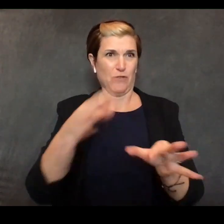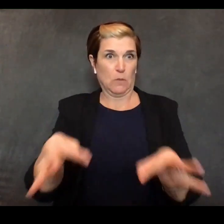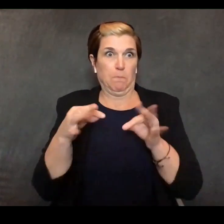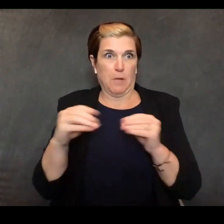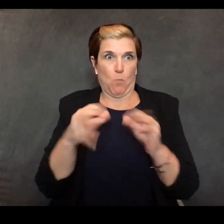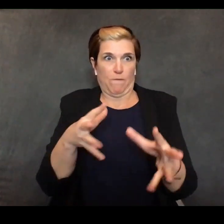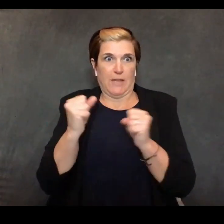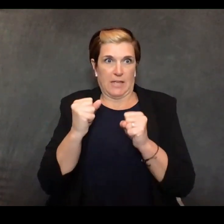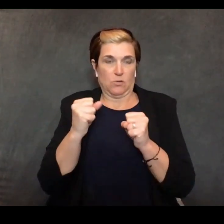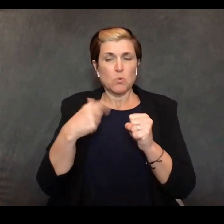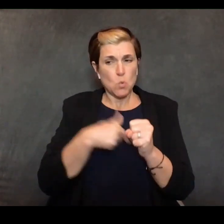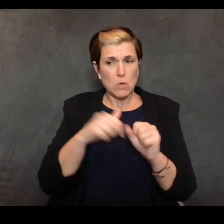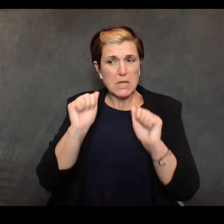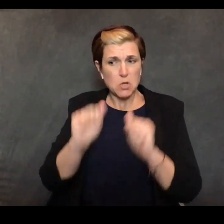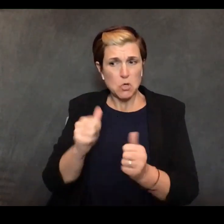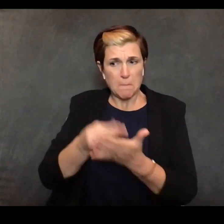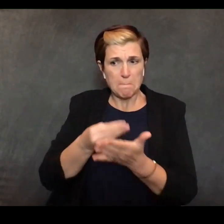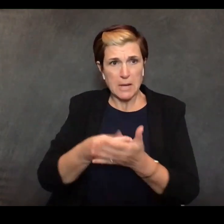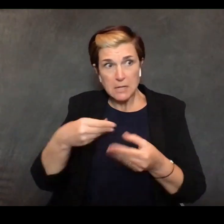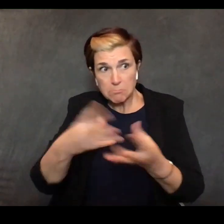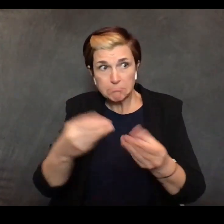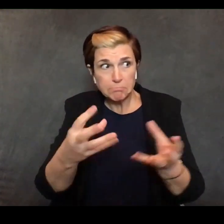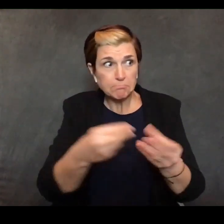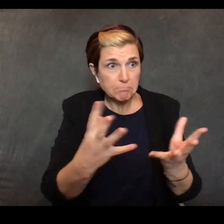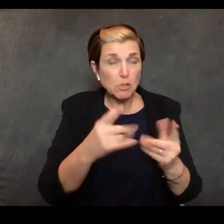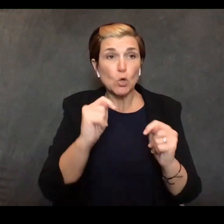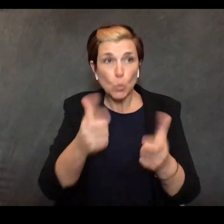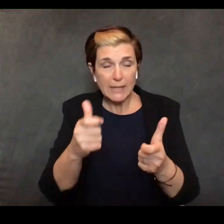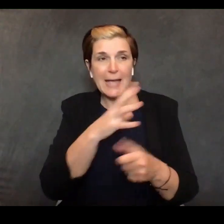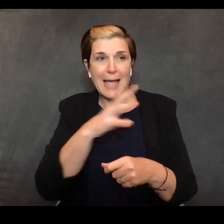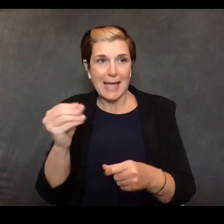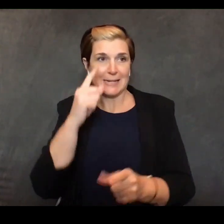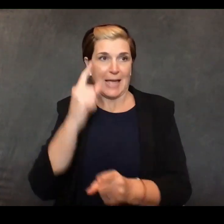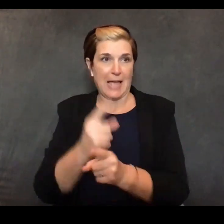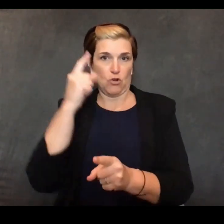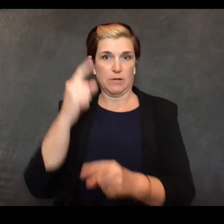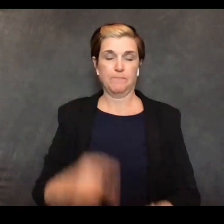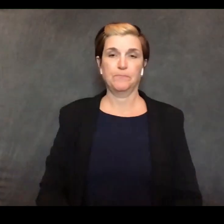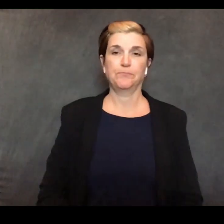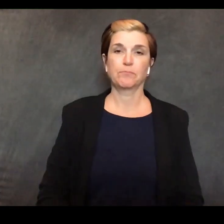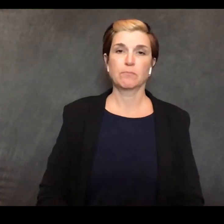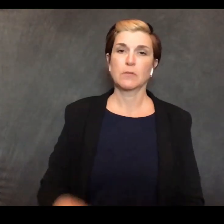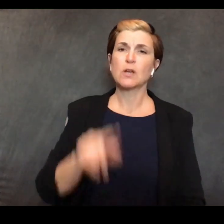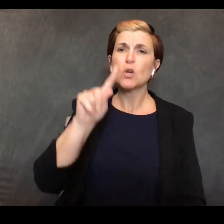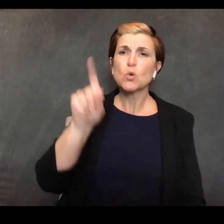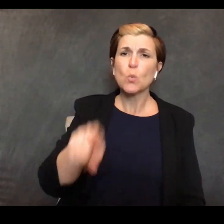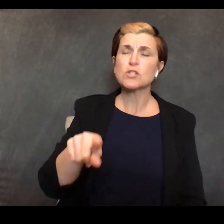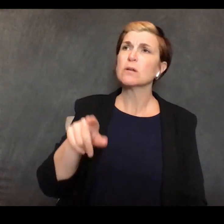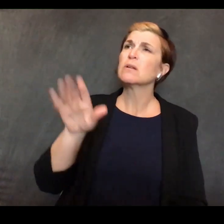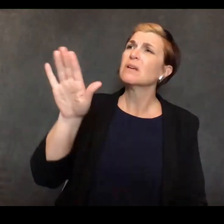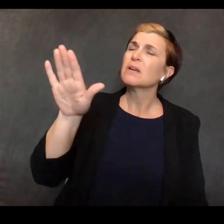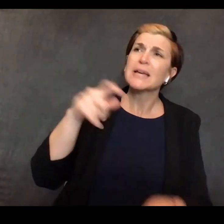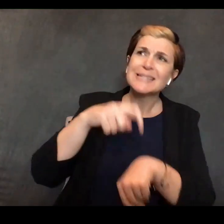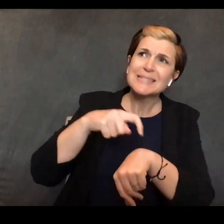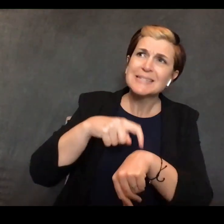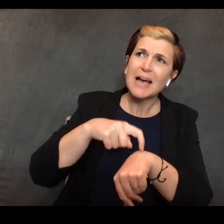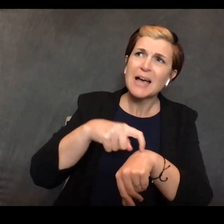quickly and very accurately okay can you talk about the timeline please how quickly do you think you can get this done